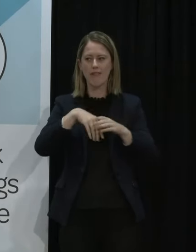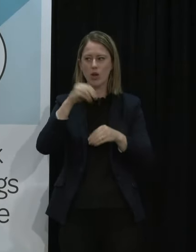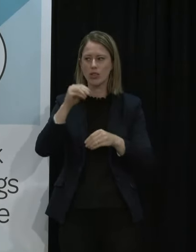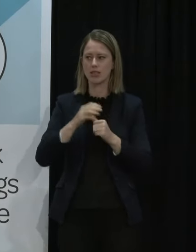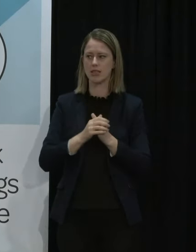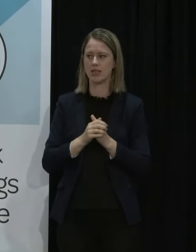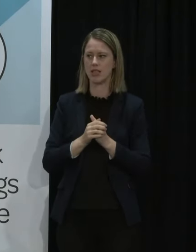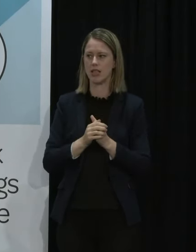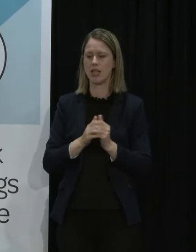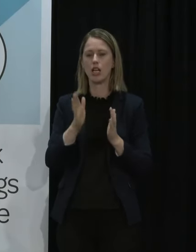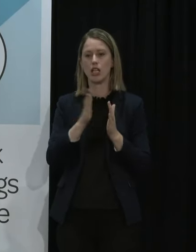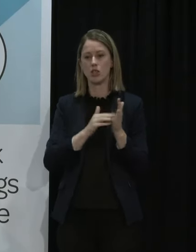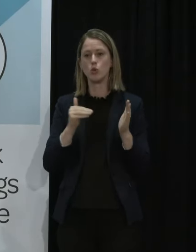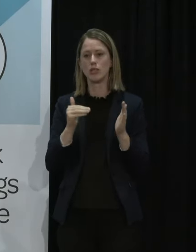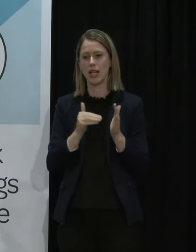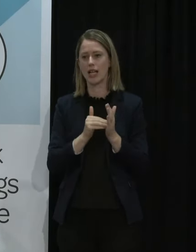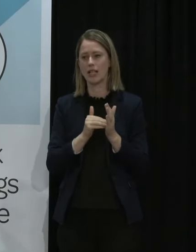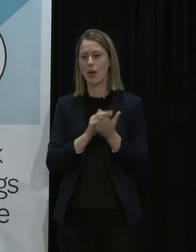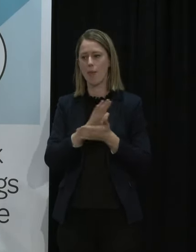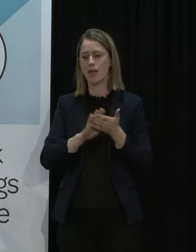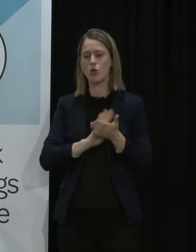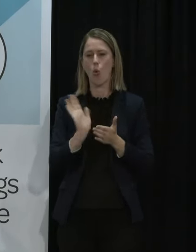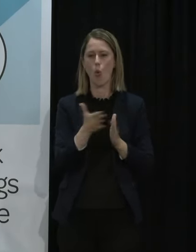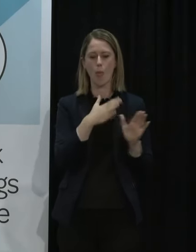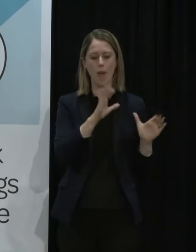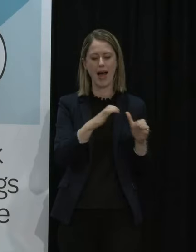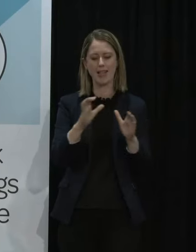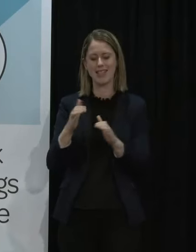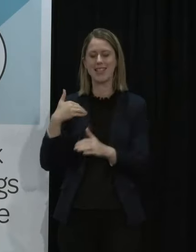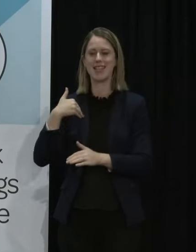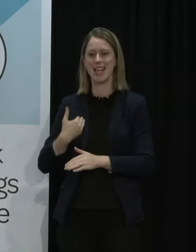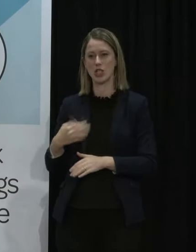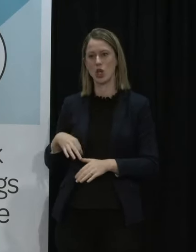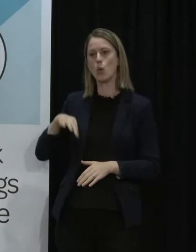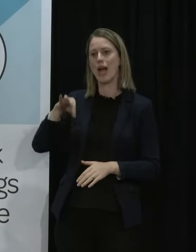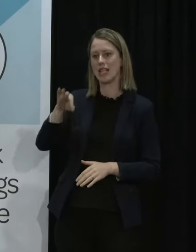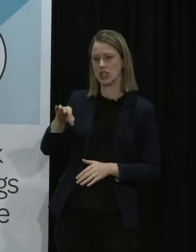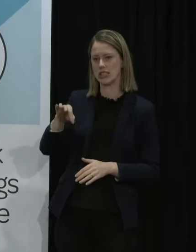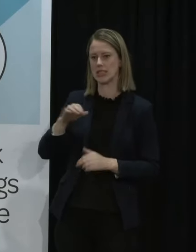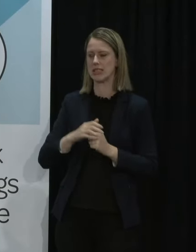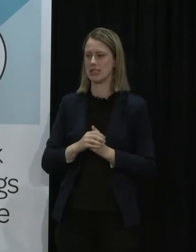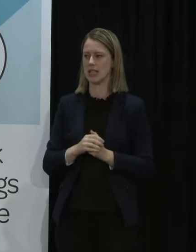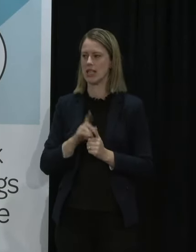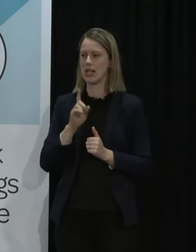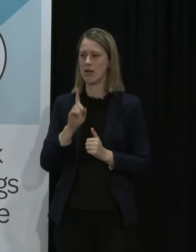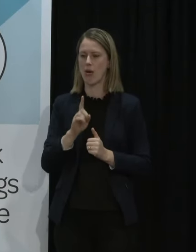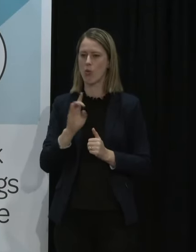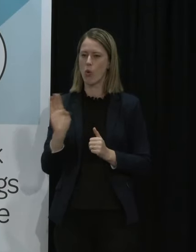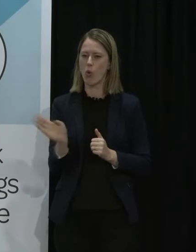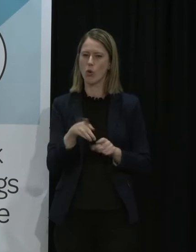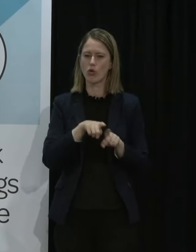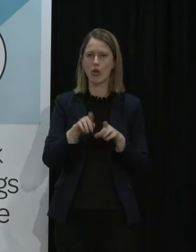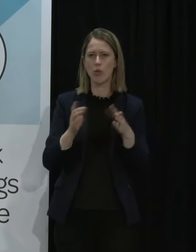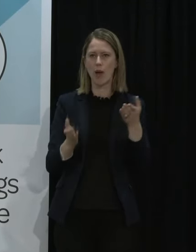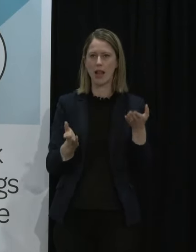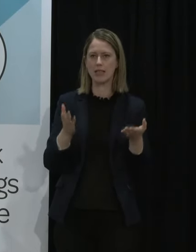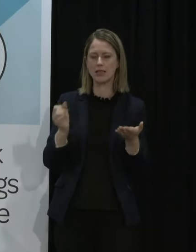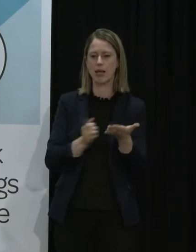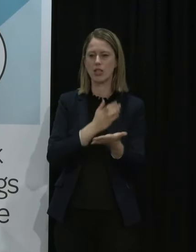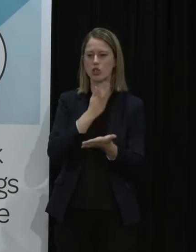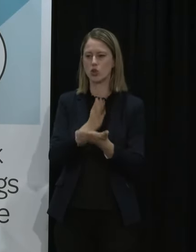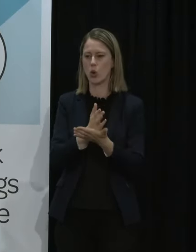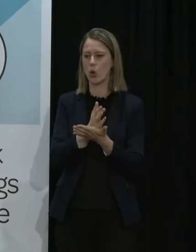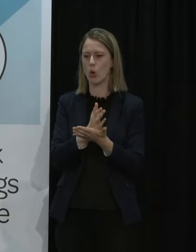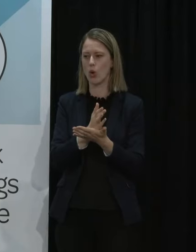in New Zealand has required every party to rely on political donations but what we all are weighing up is making sure